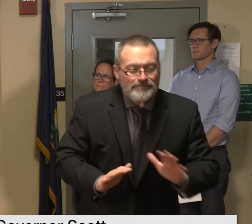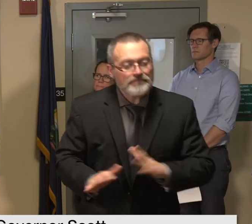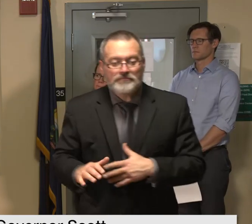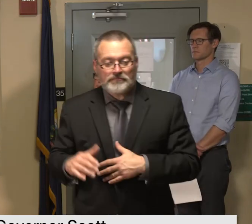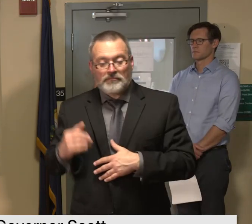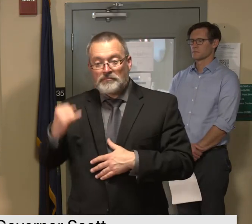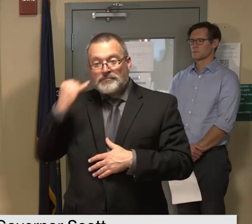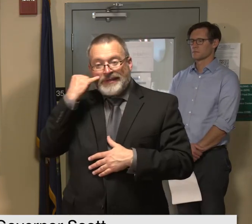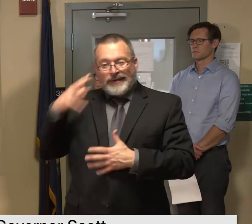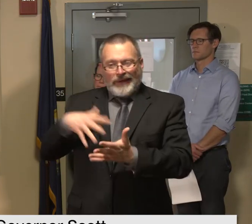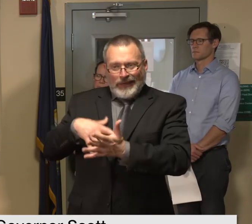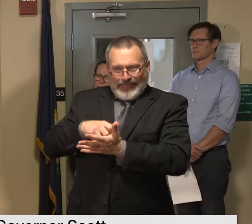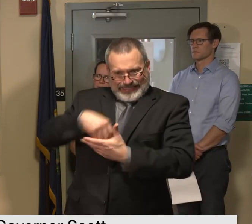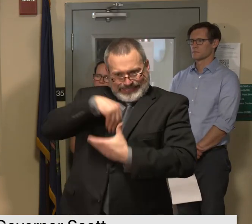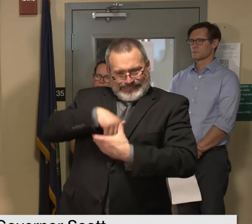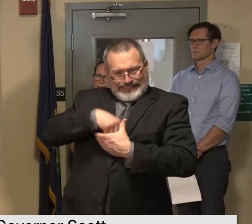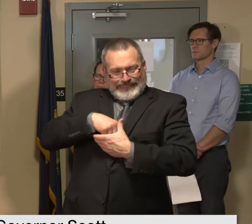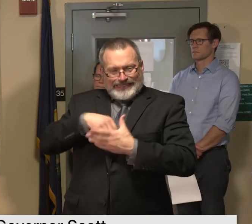systems